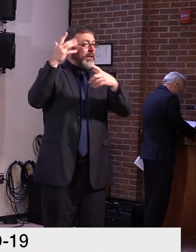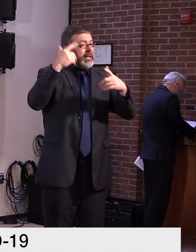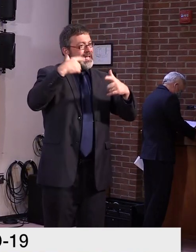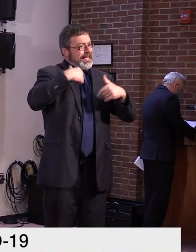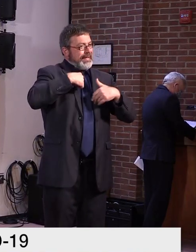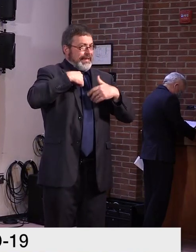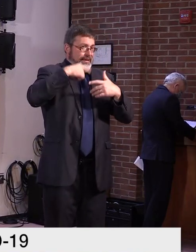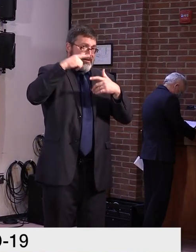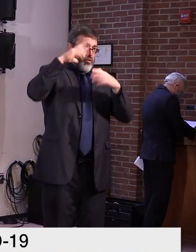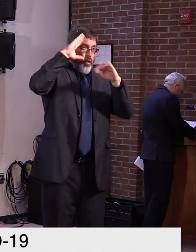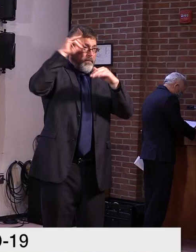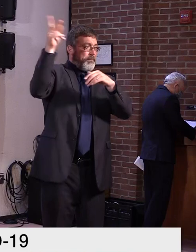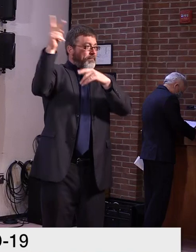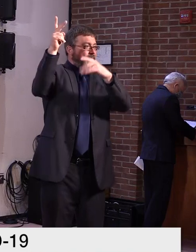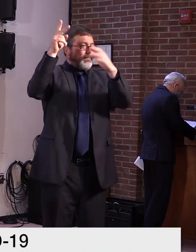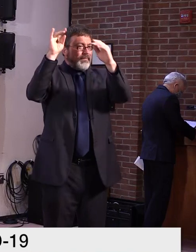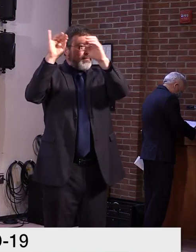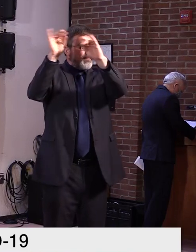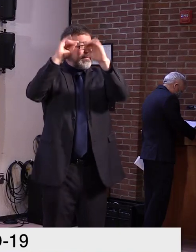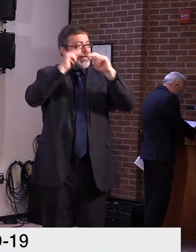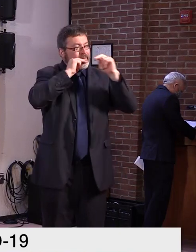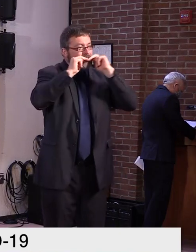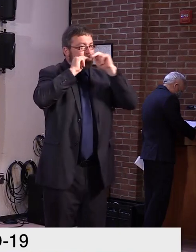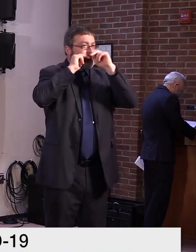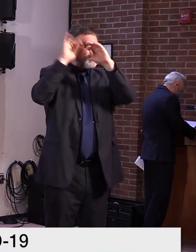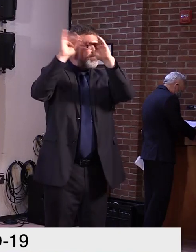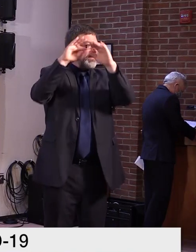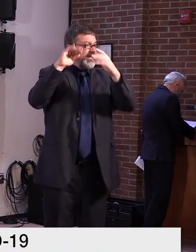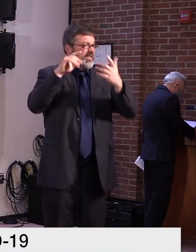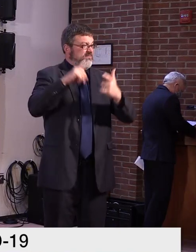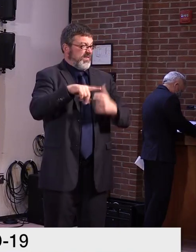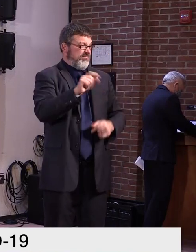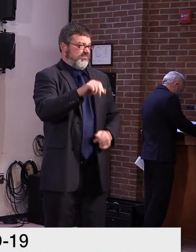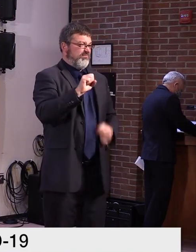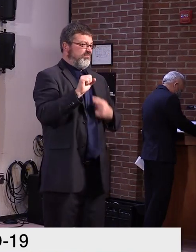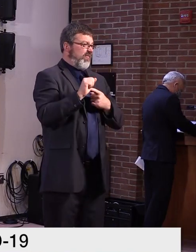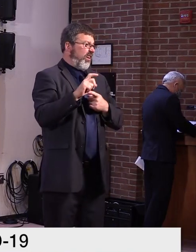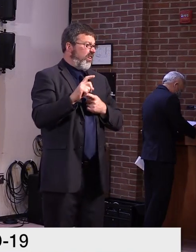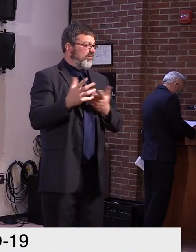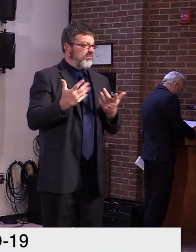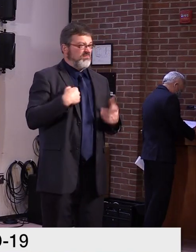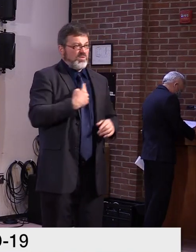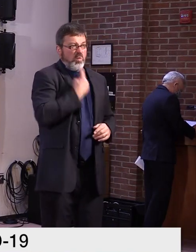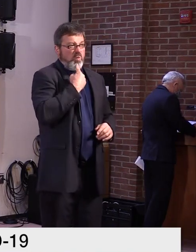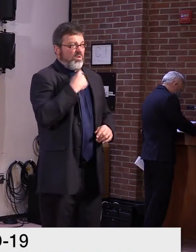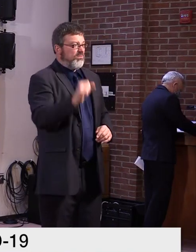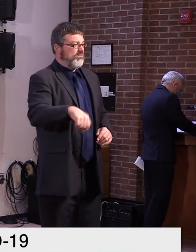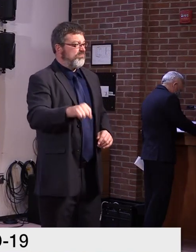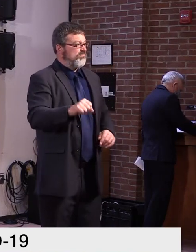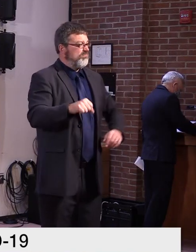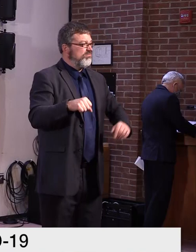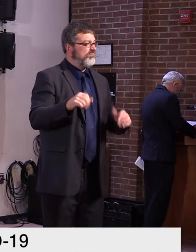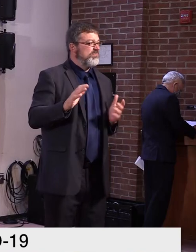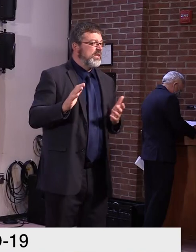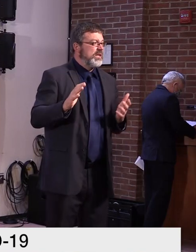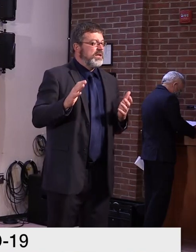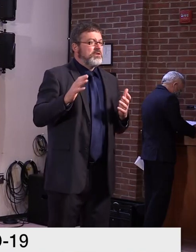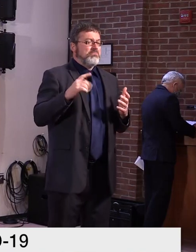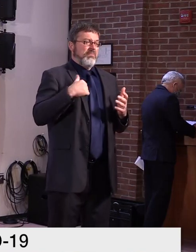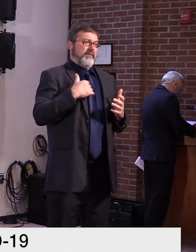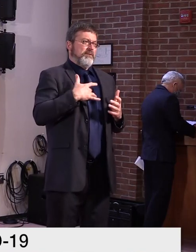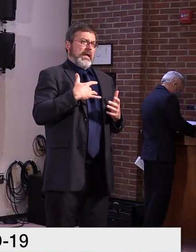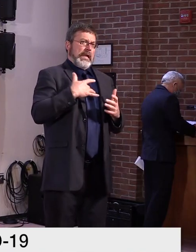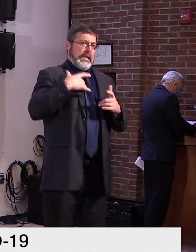unfortunate that they didn't move forward with anything at this point. I'm still confident that they will come to some agreement.